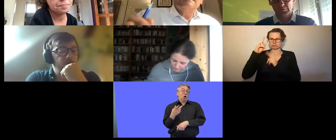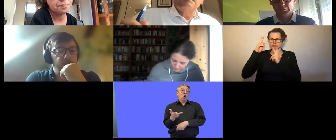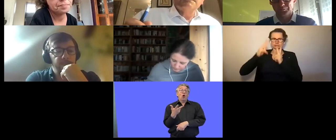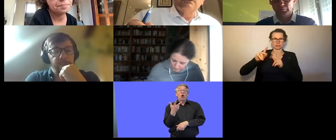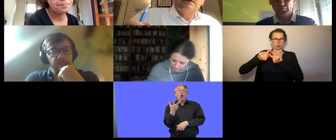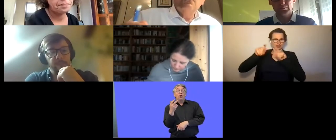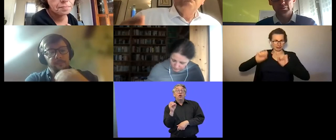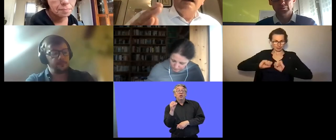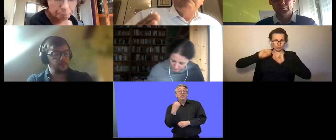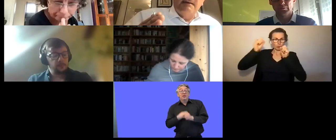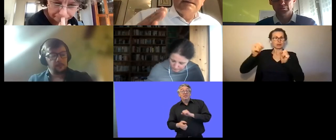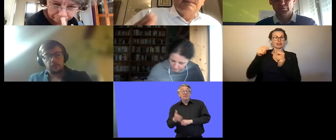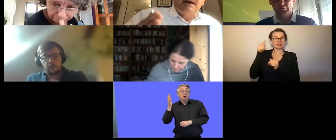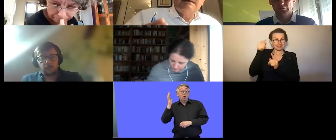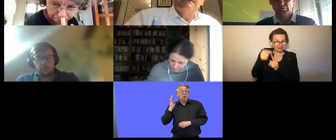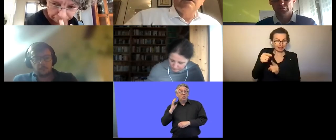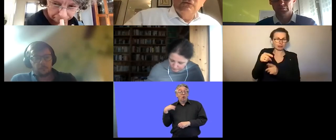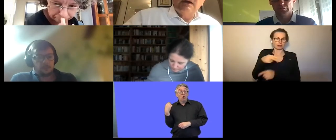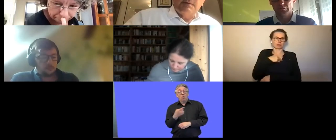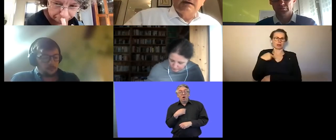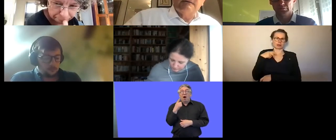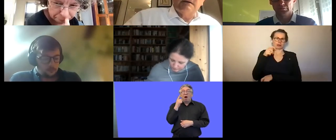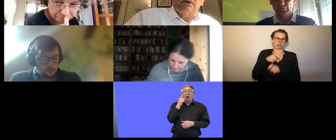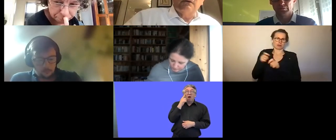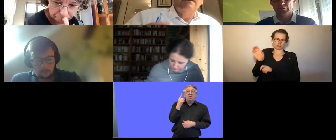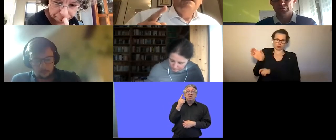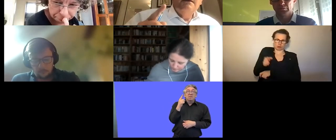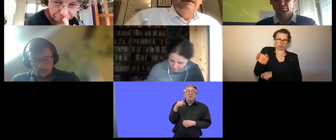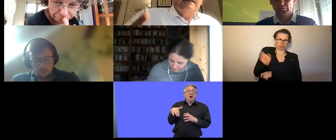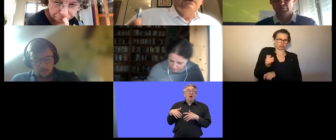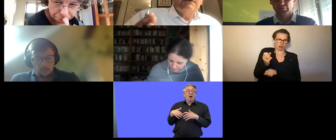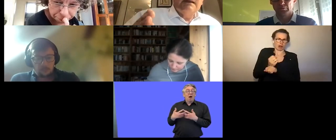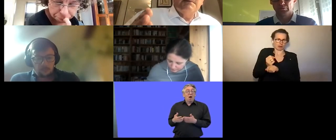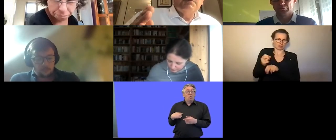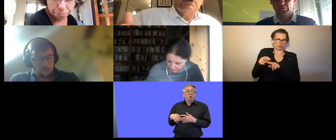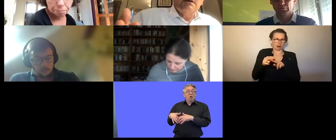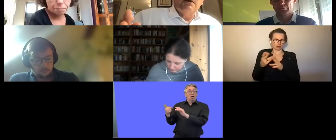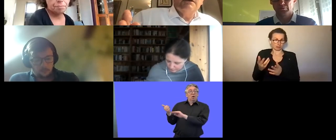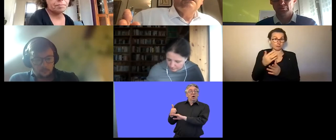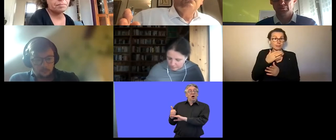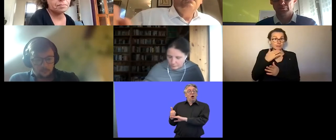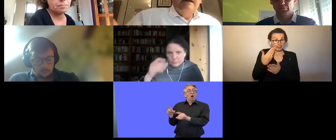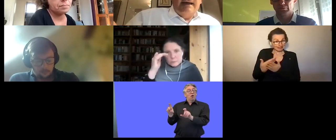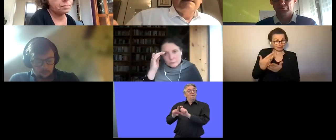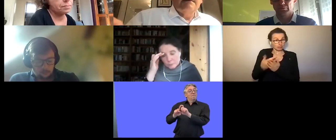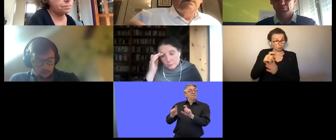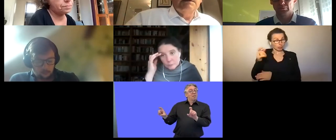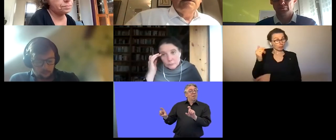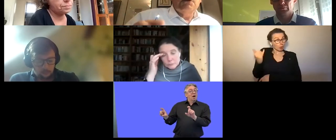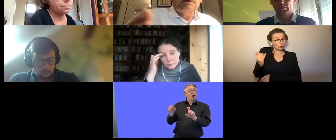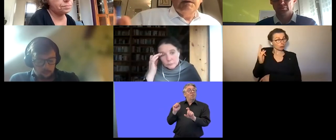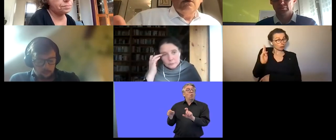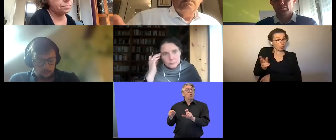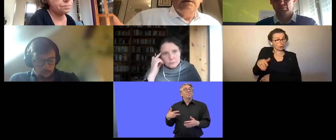to uh establish uh tailor-made companies so that socially disadvantaged uh persons uh can find their